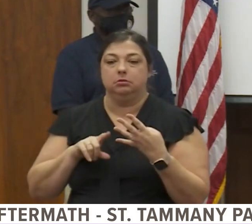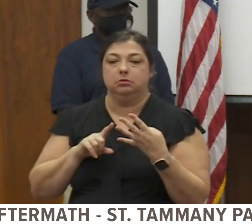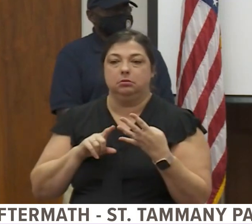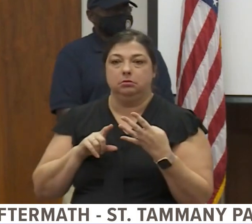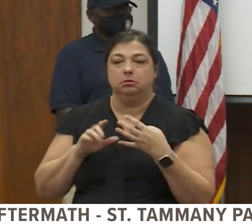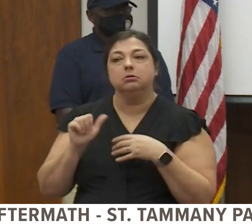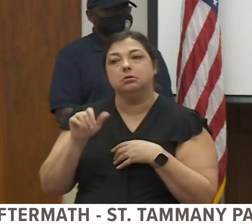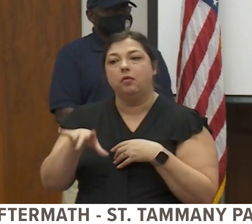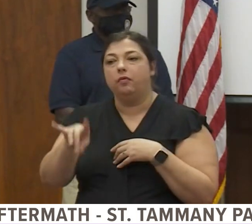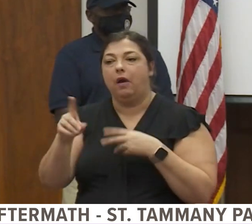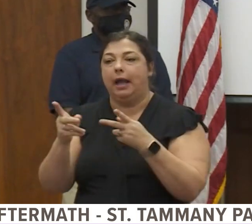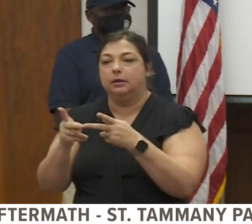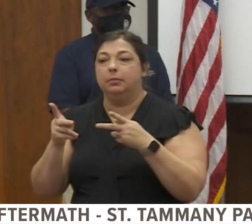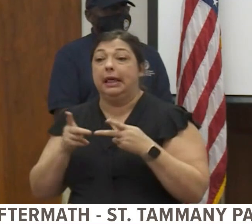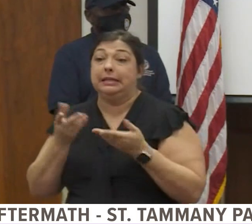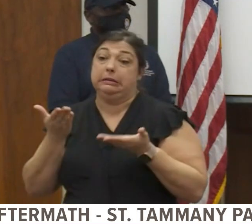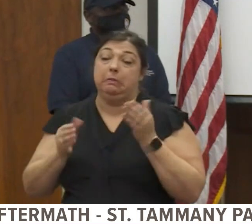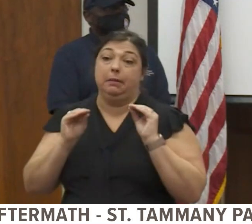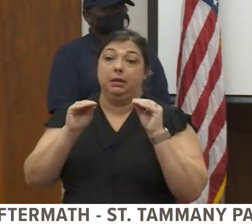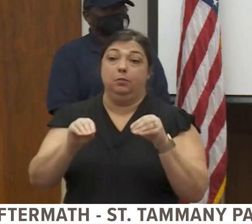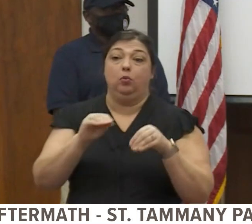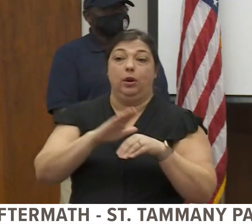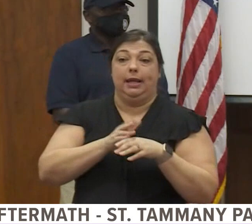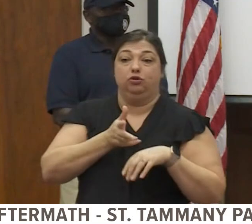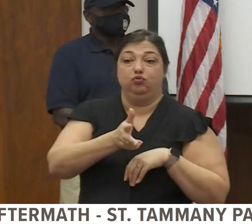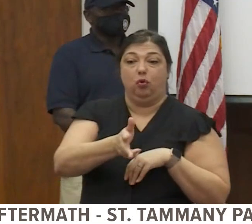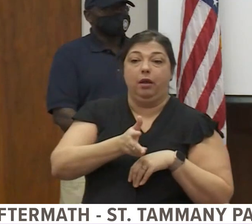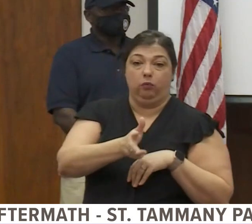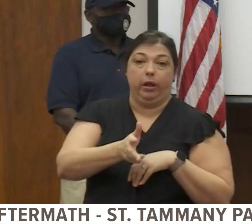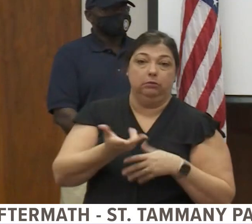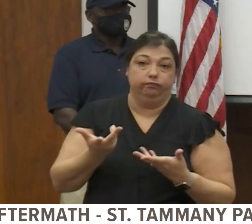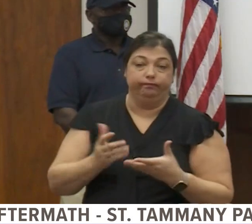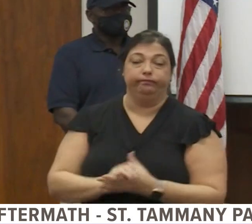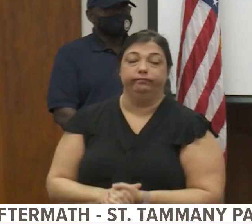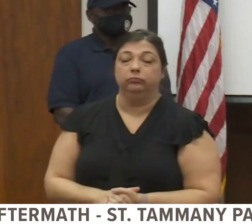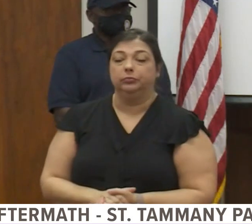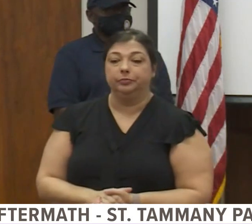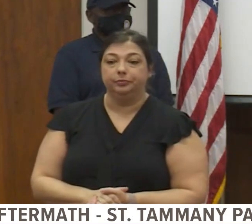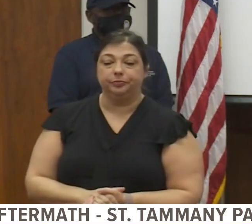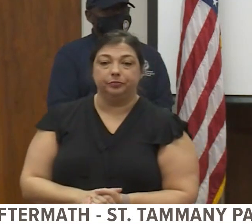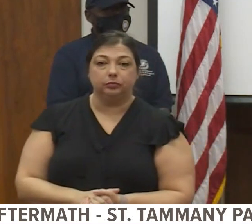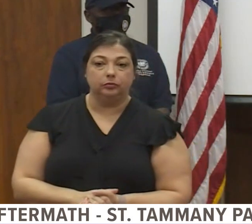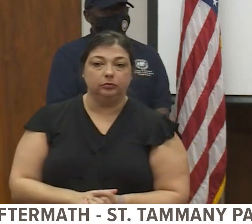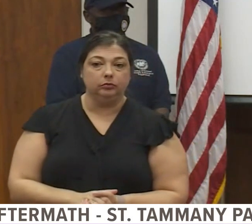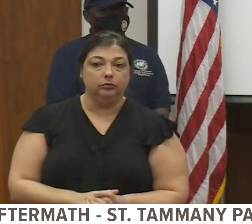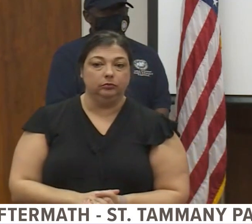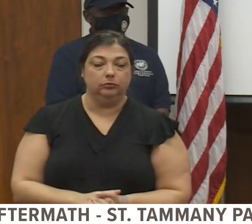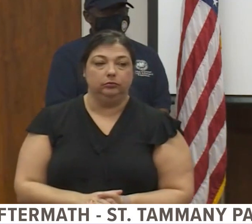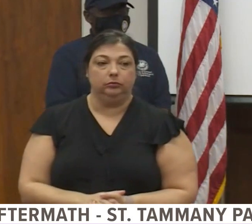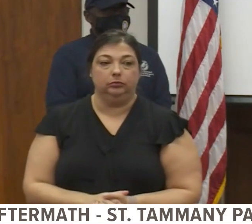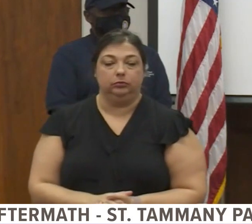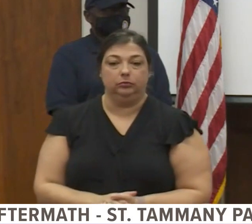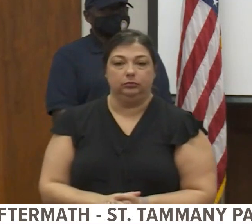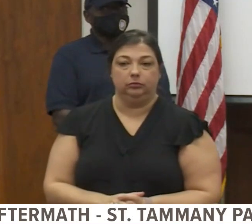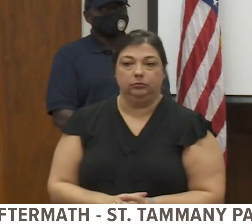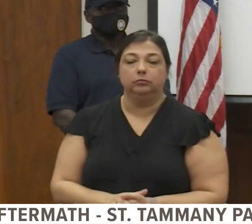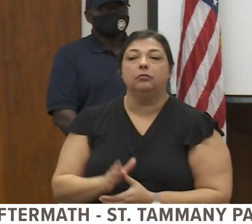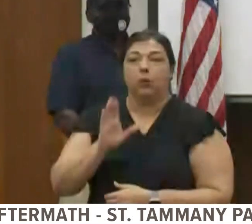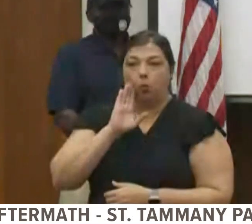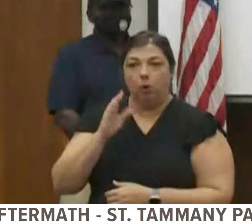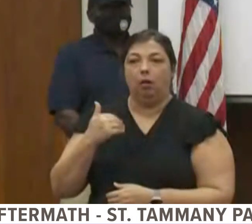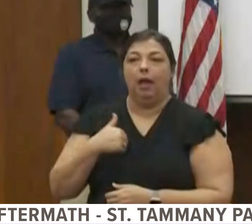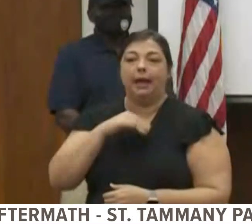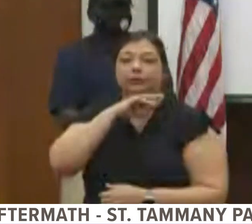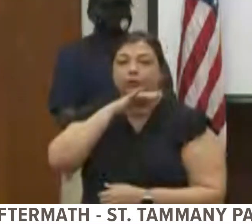So find a place might have to put it in your driveway to avoid all of those things. But we will be we will we will be having debris